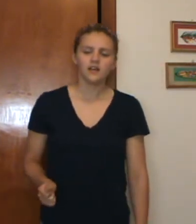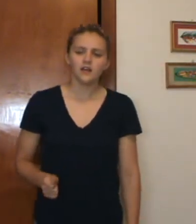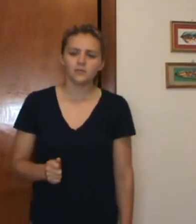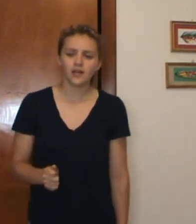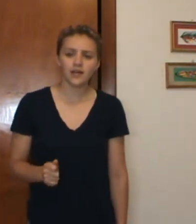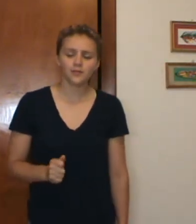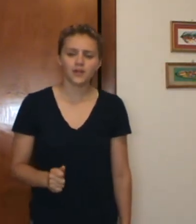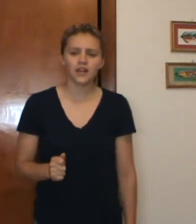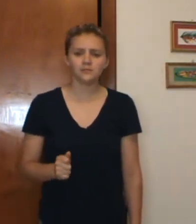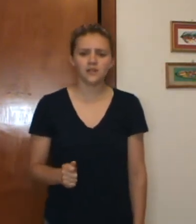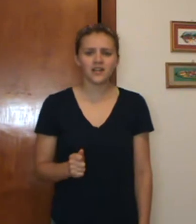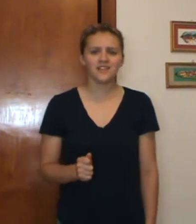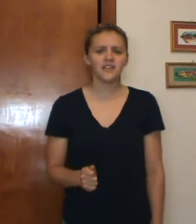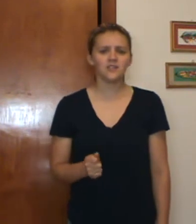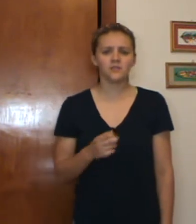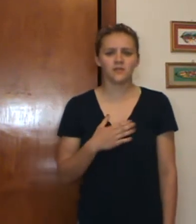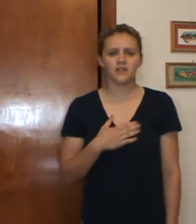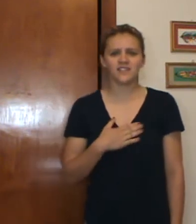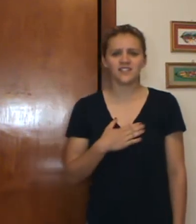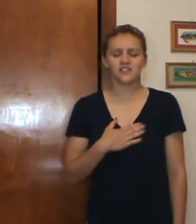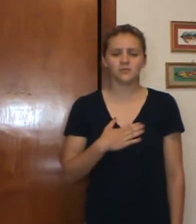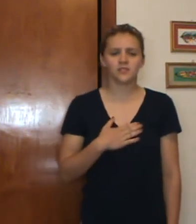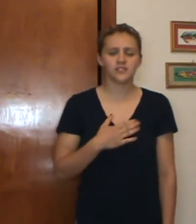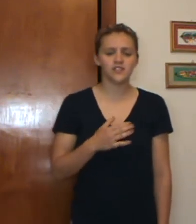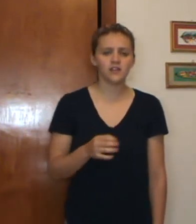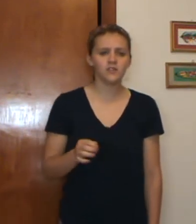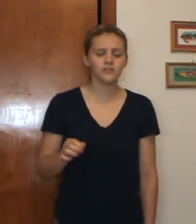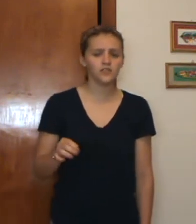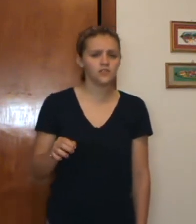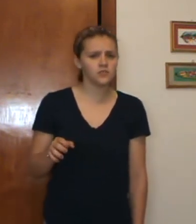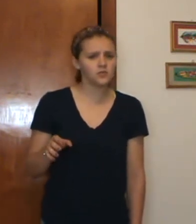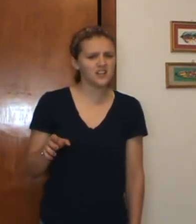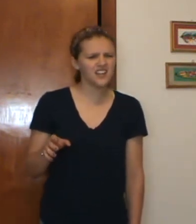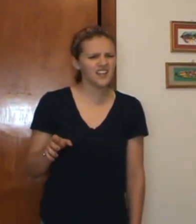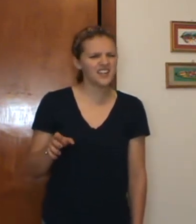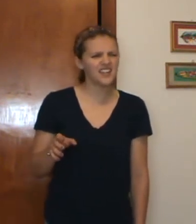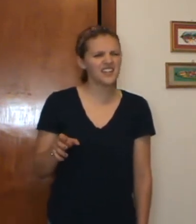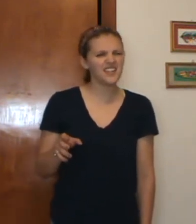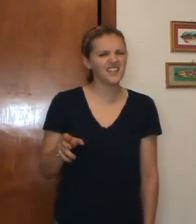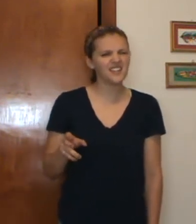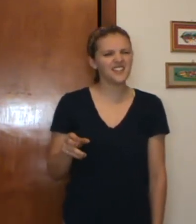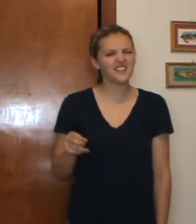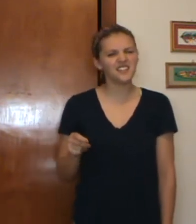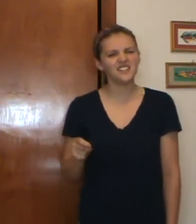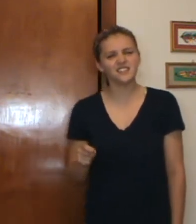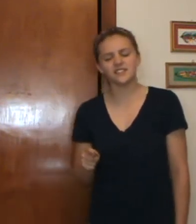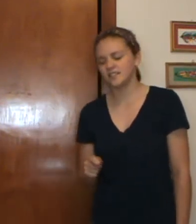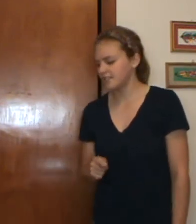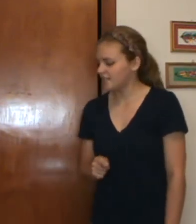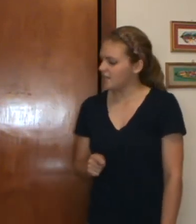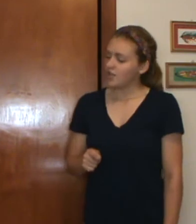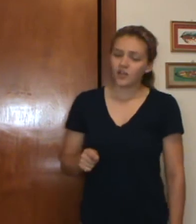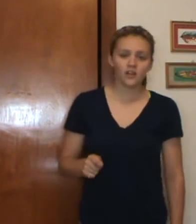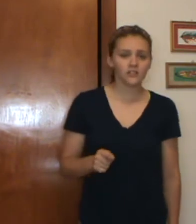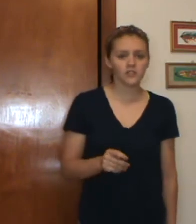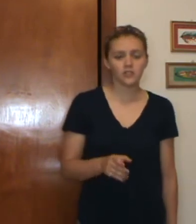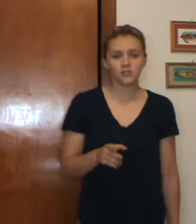My pride and my ego, my needs and my selfish ways Cause a good